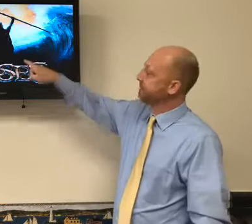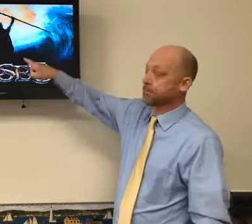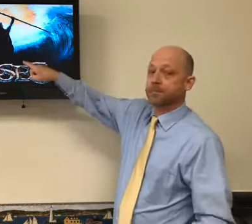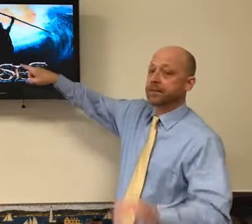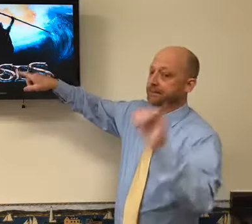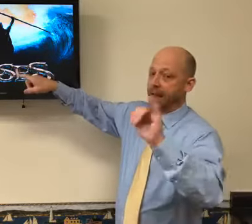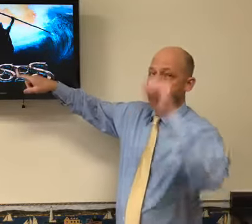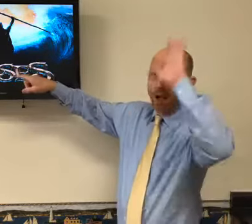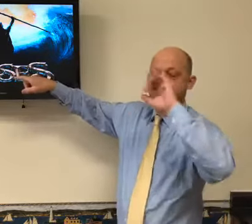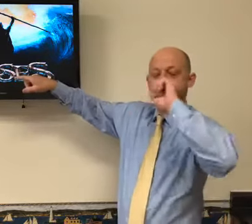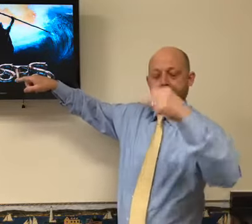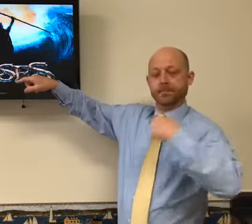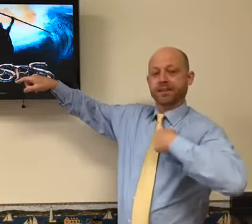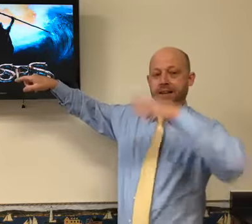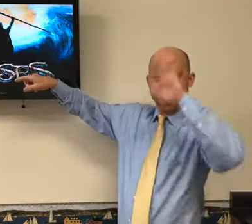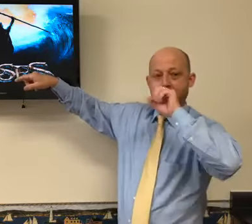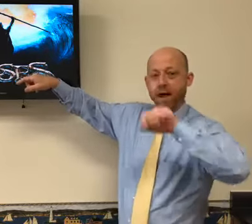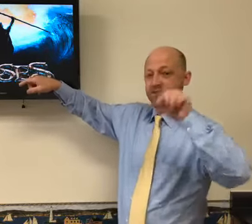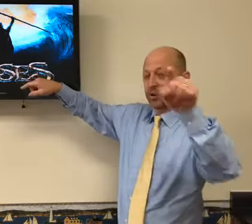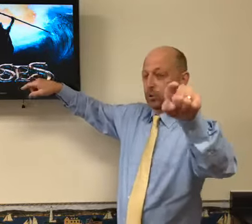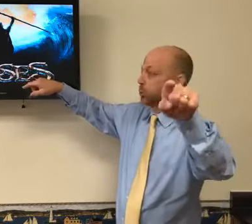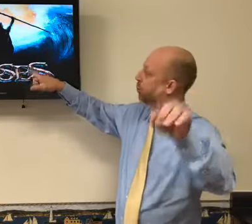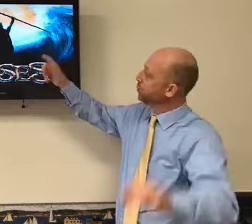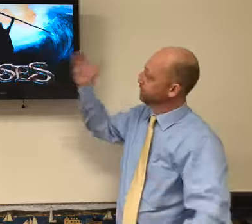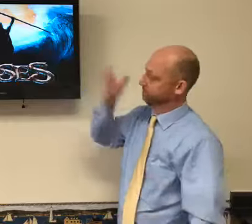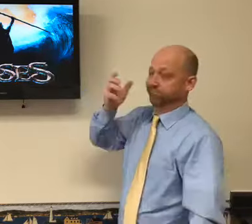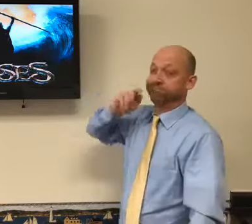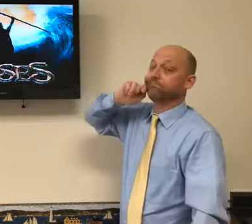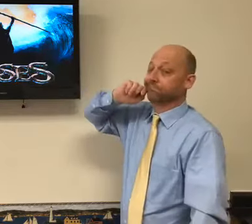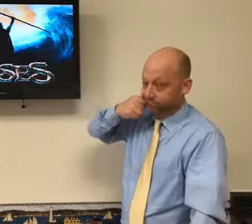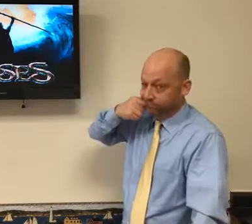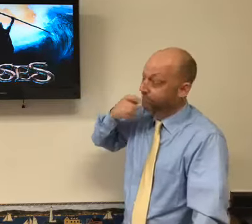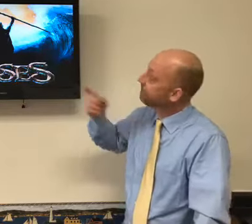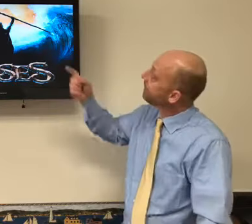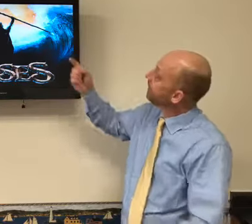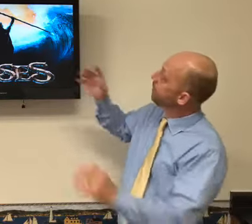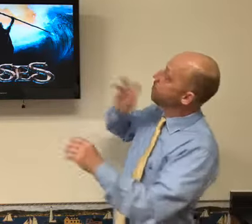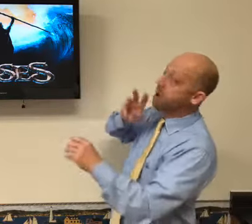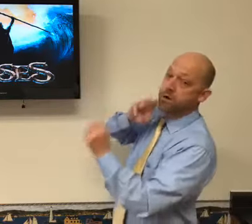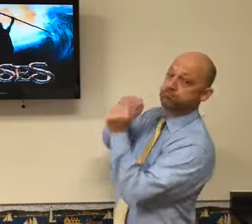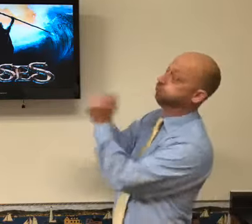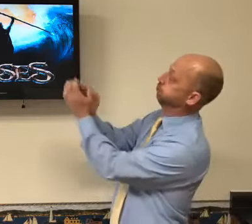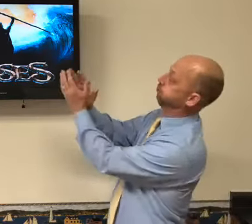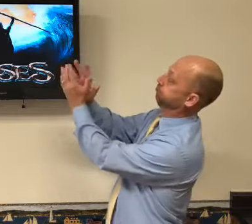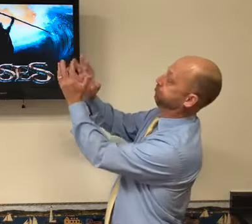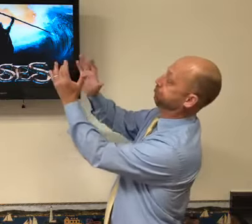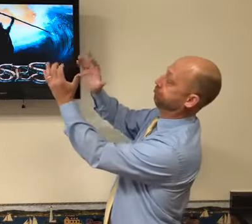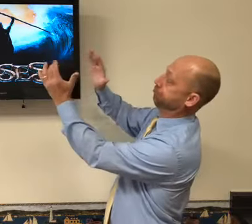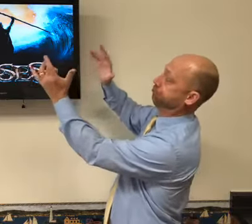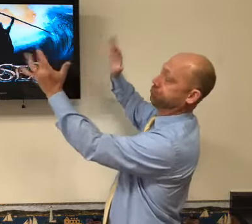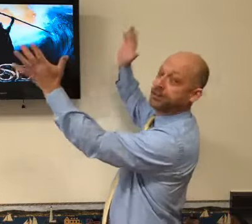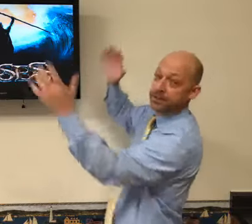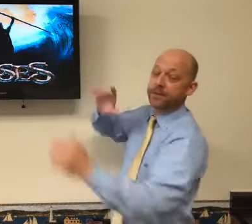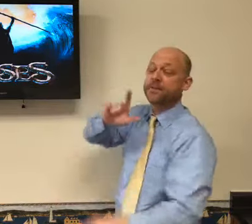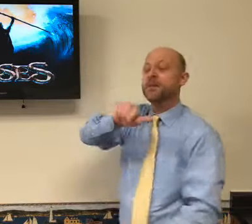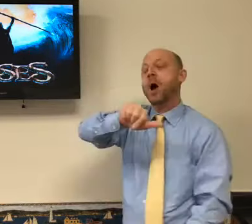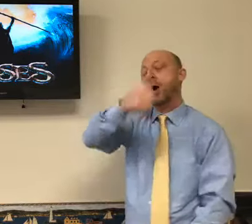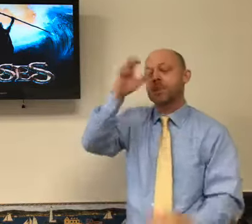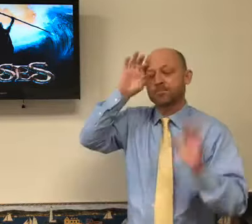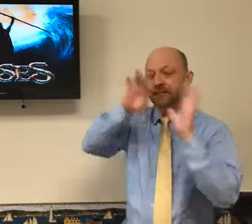leading them. God loved Moses. God loved me. God loves you. He parted the waters. Here in this